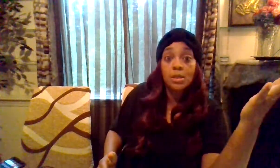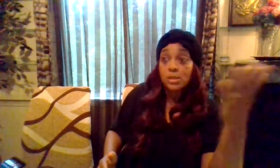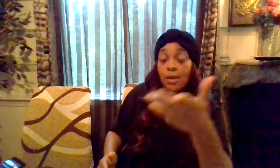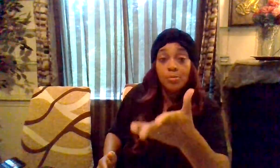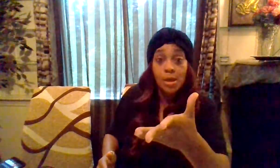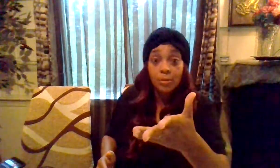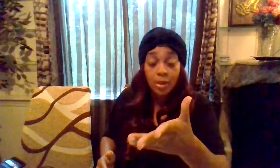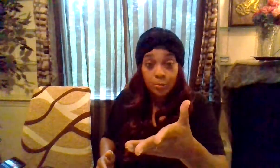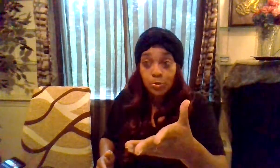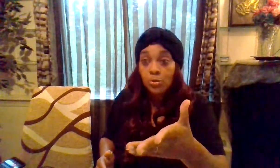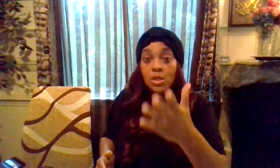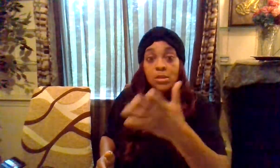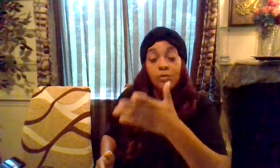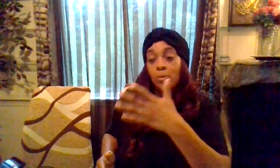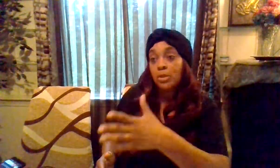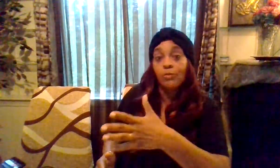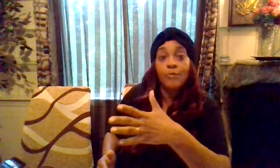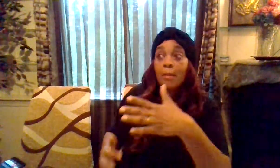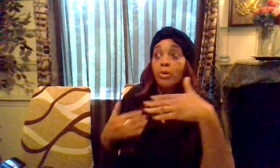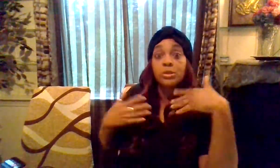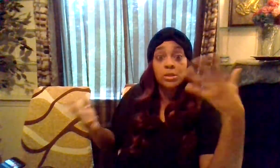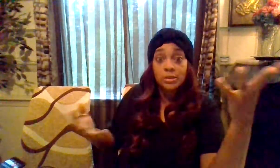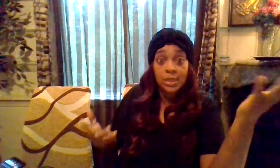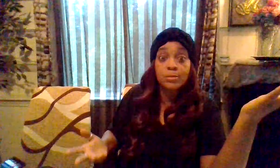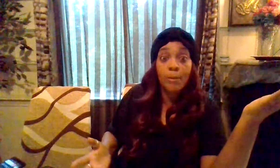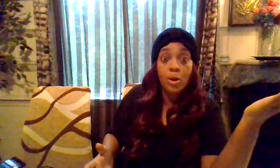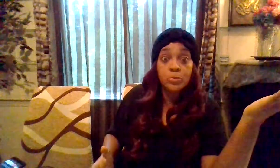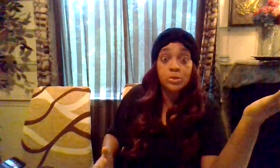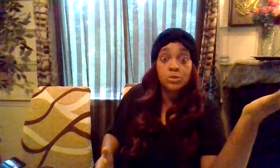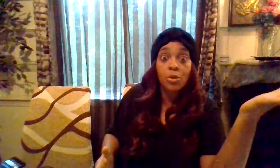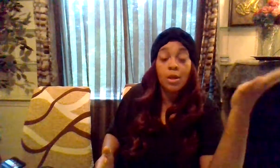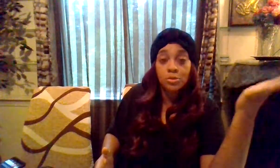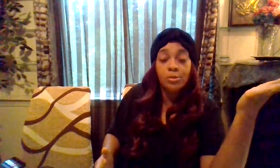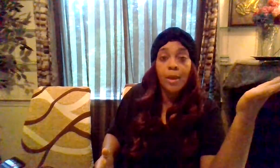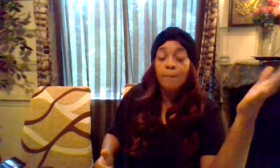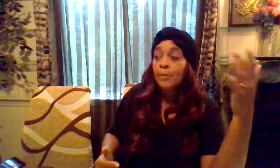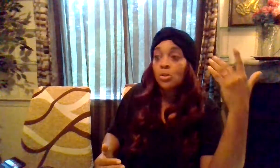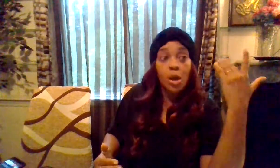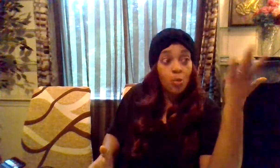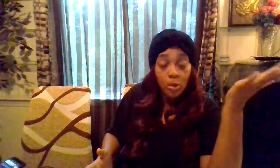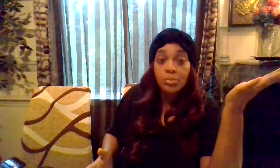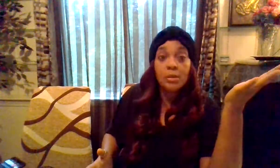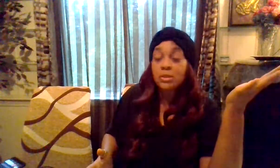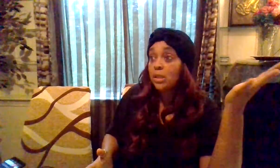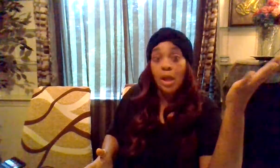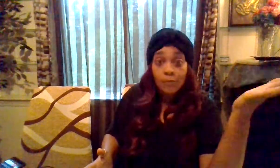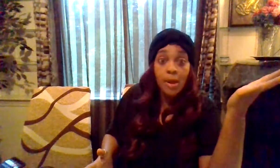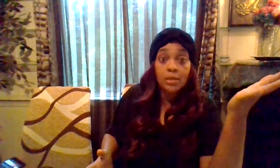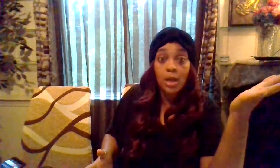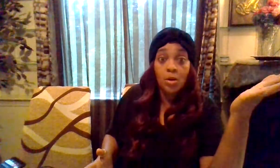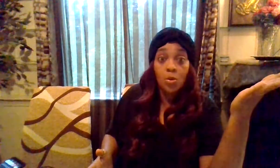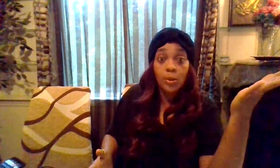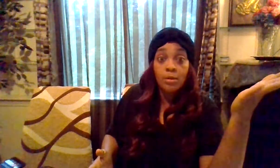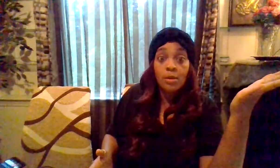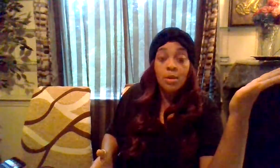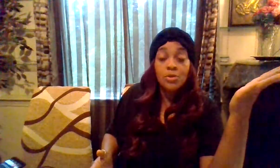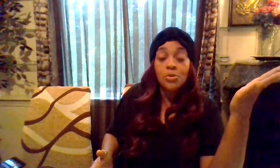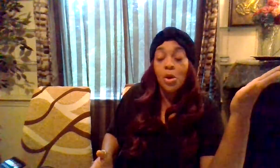insight to be able to help you see it from different vibration because that's my purpose you know i do that you know i want to be able to see everybody you know